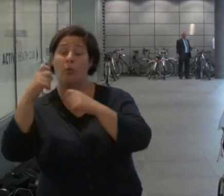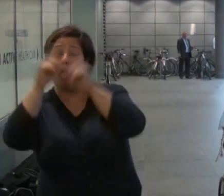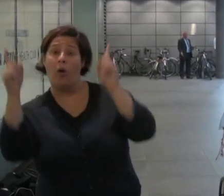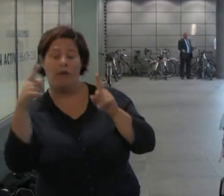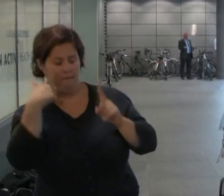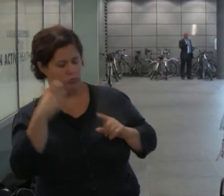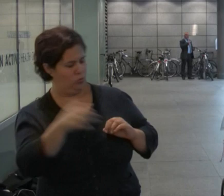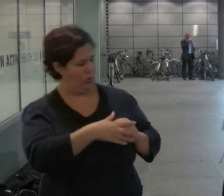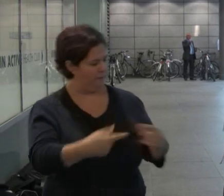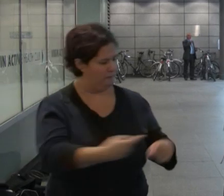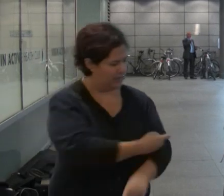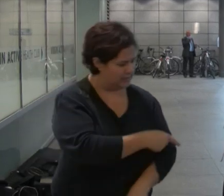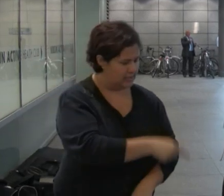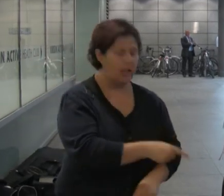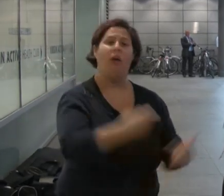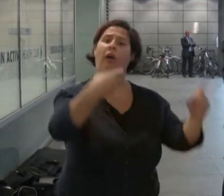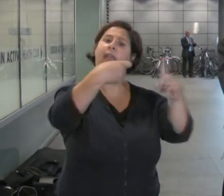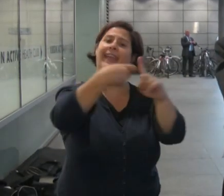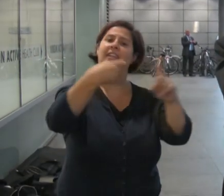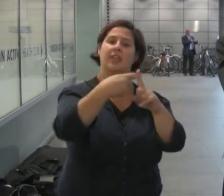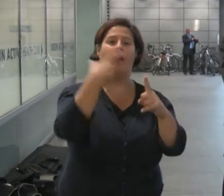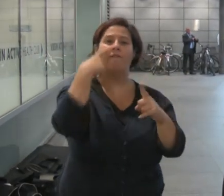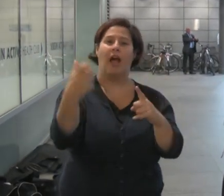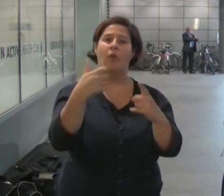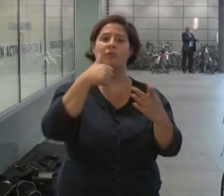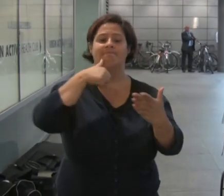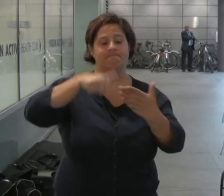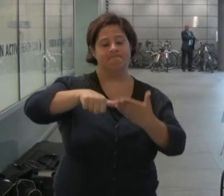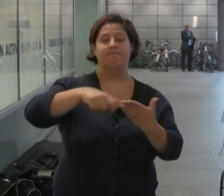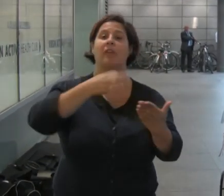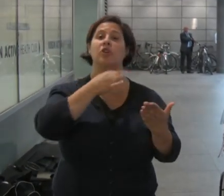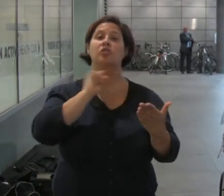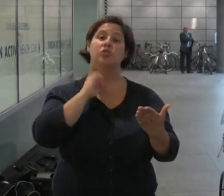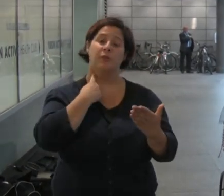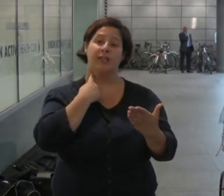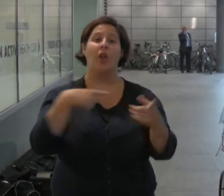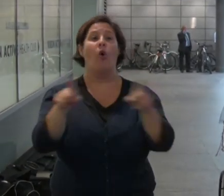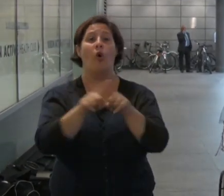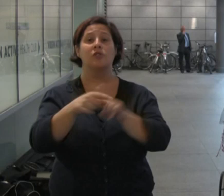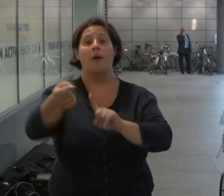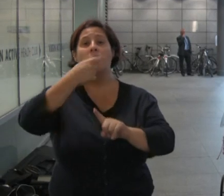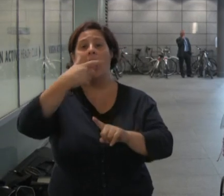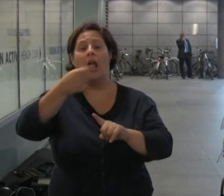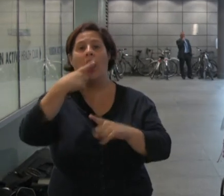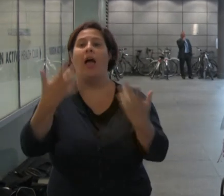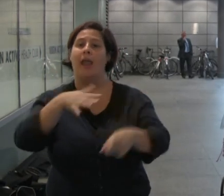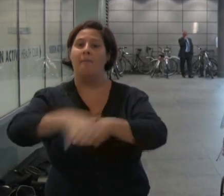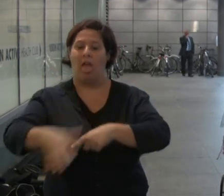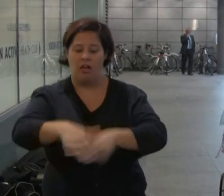missing. In the kitchen he discovered a suicide note, empty packets of painkillers and pools of blood.